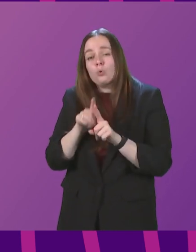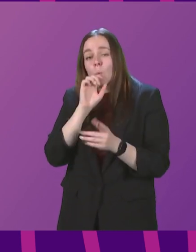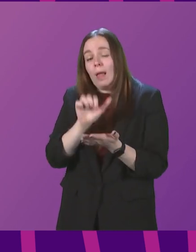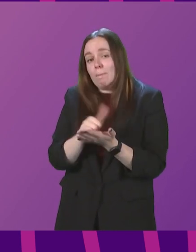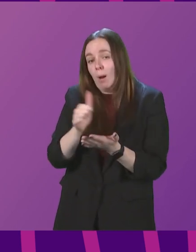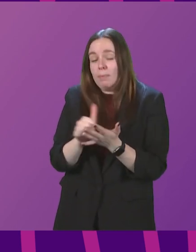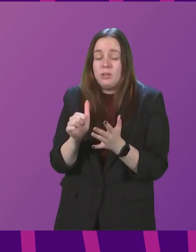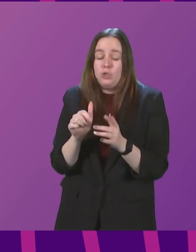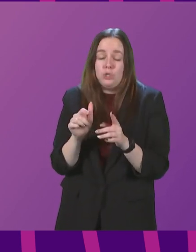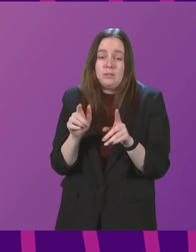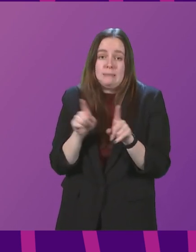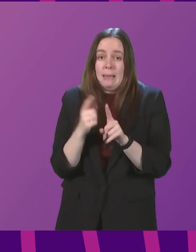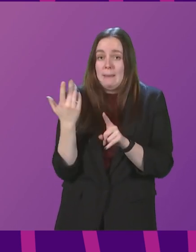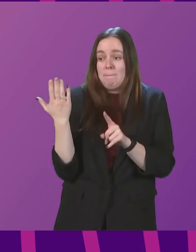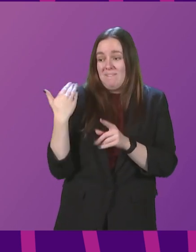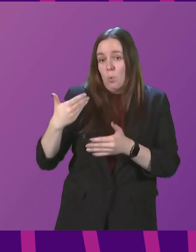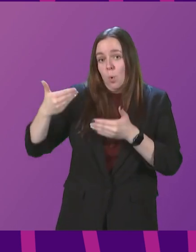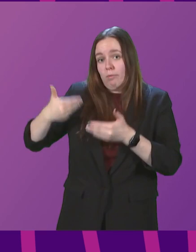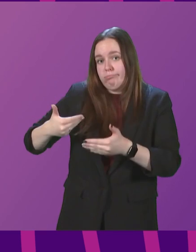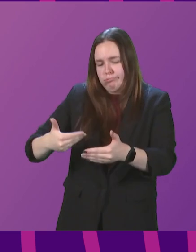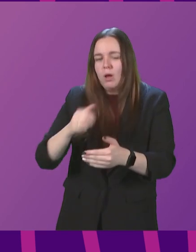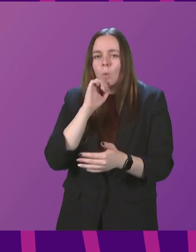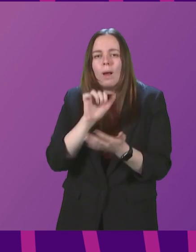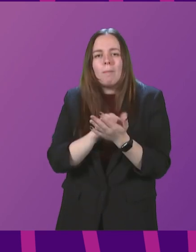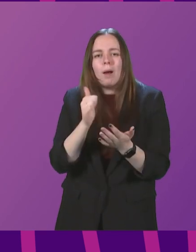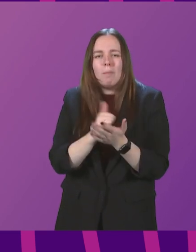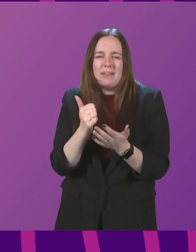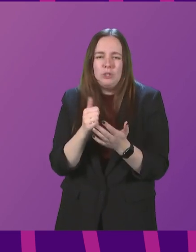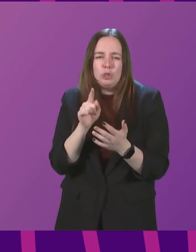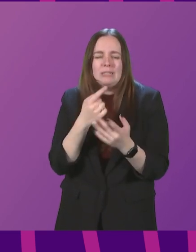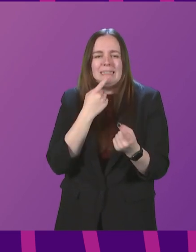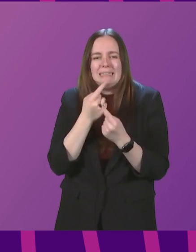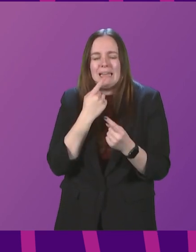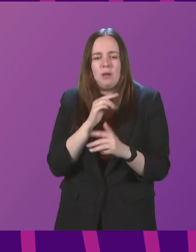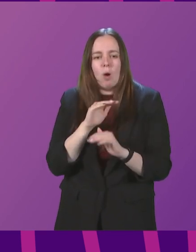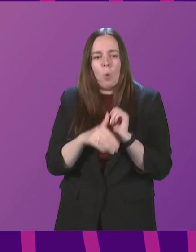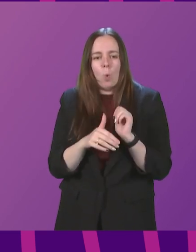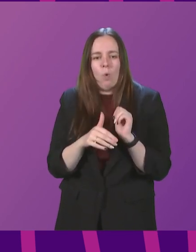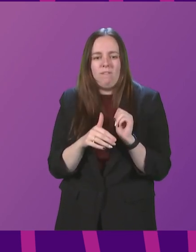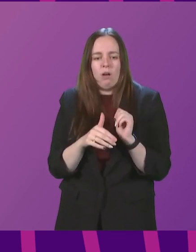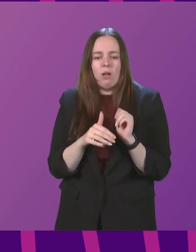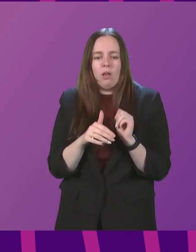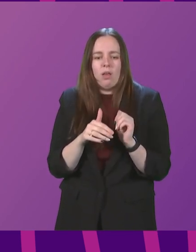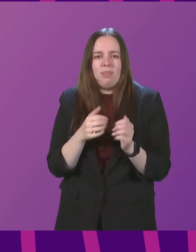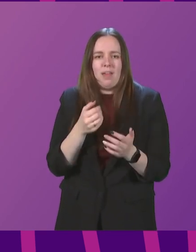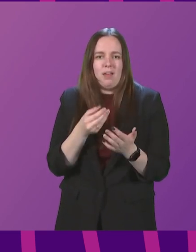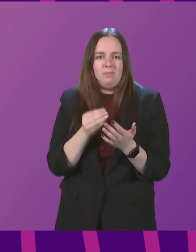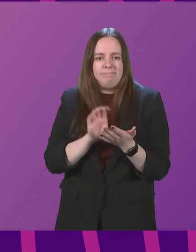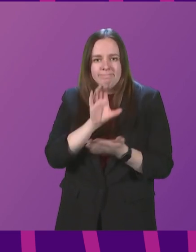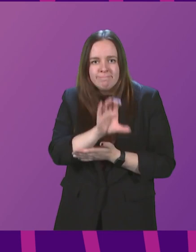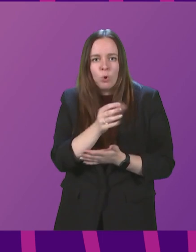as we did in previous stages of the pandemic, outturn data on the actual debursement of